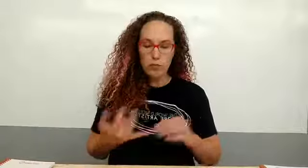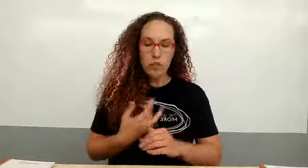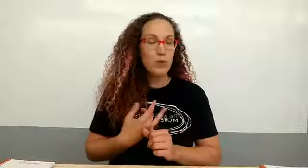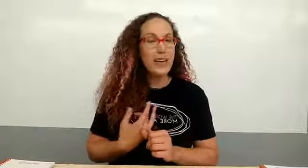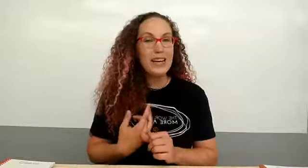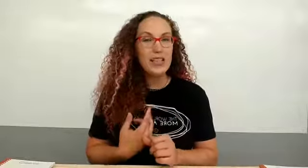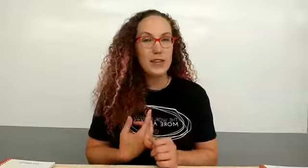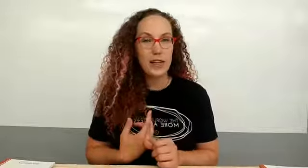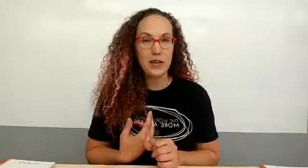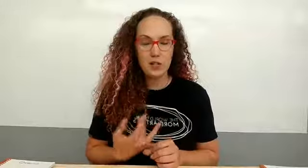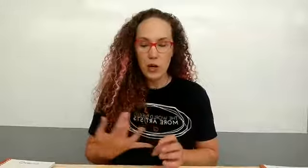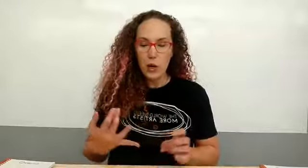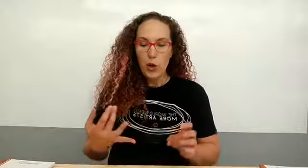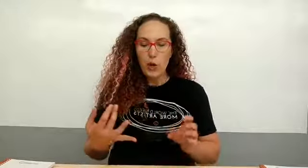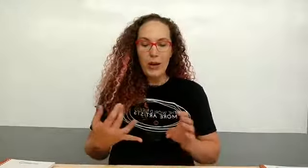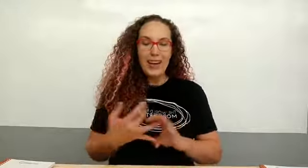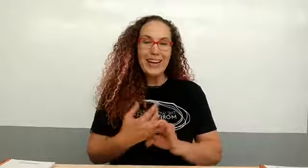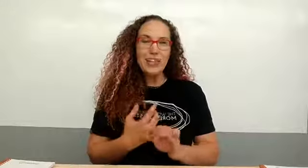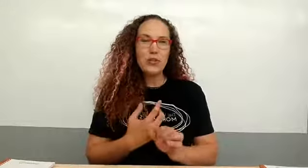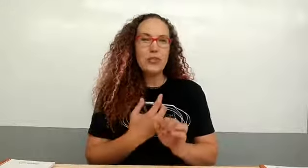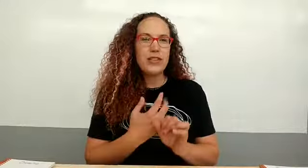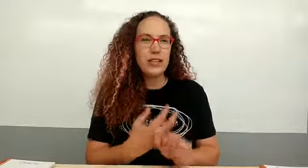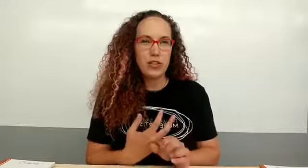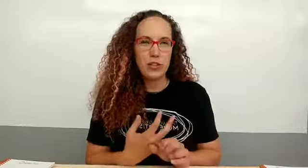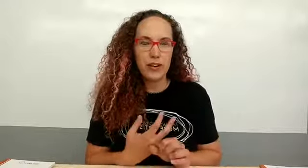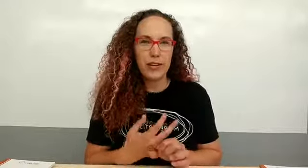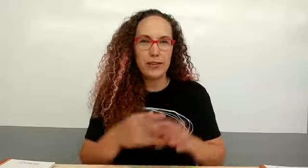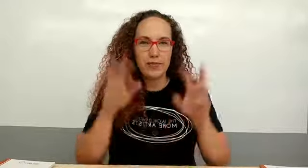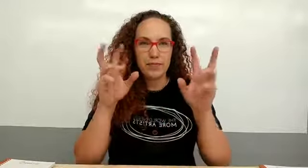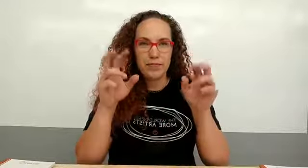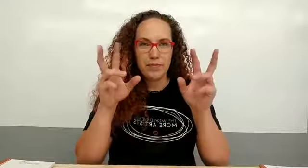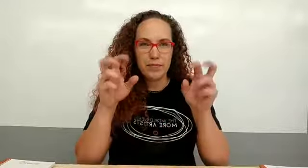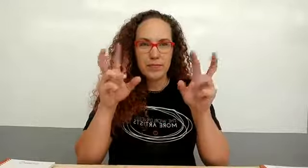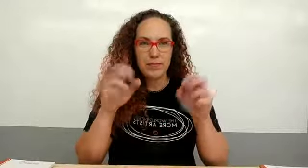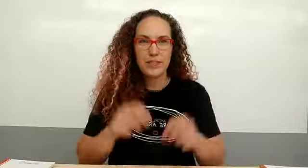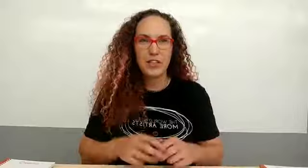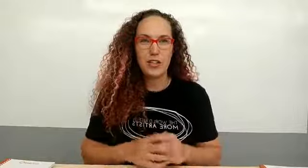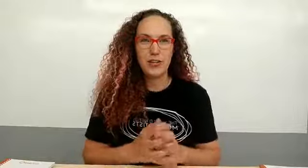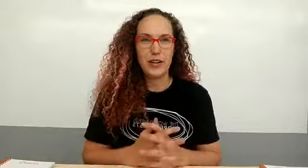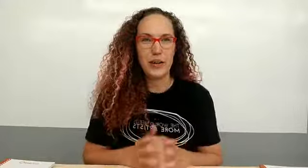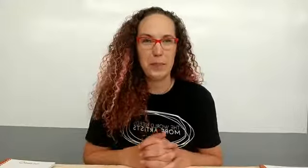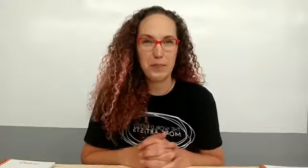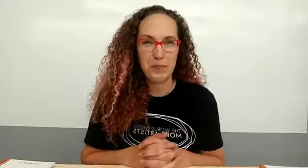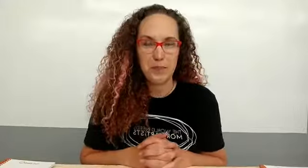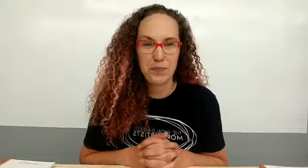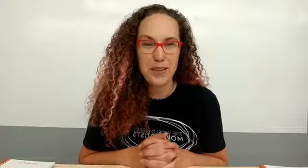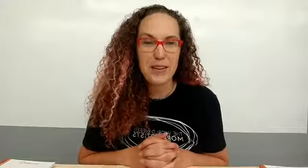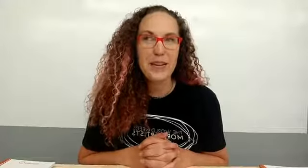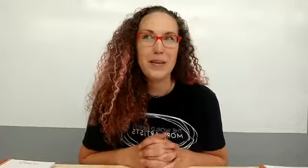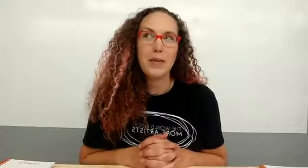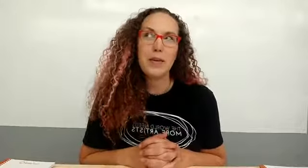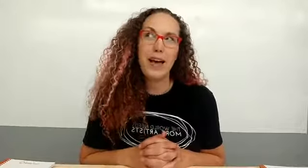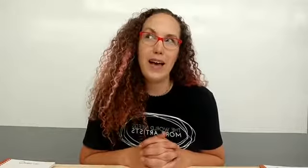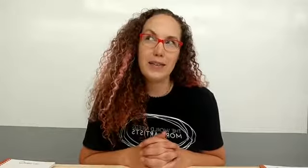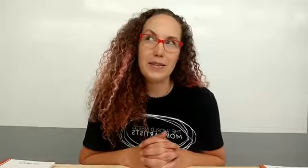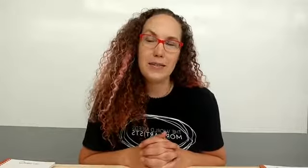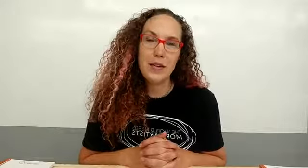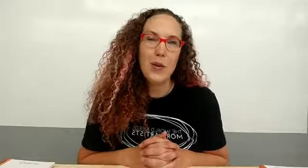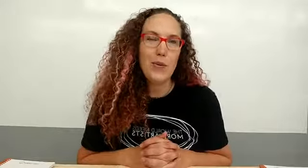so we got to get you videos we got to get you teacher training teacher training because with